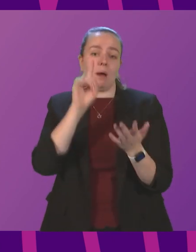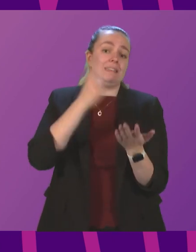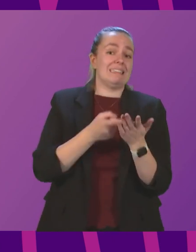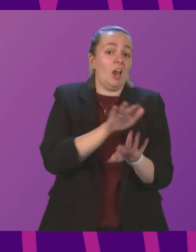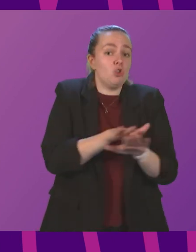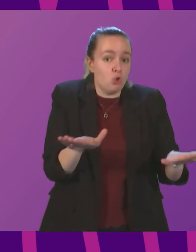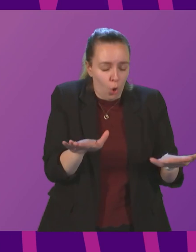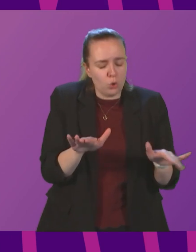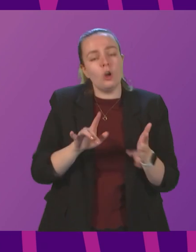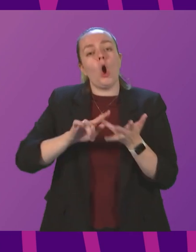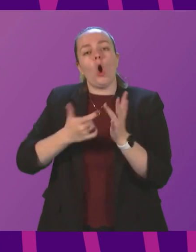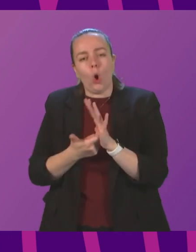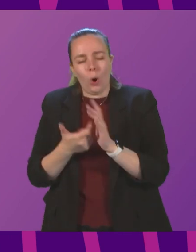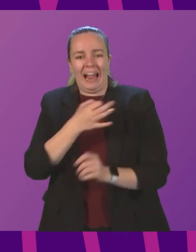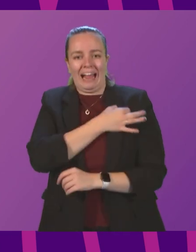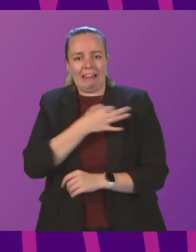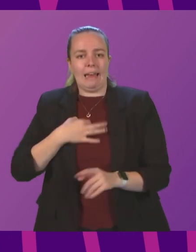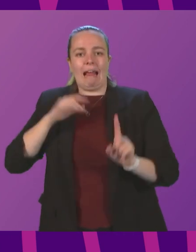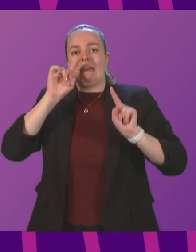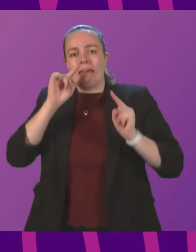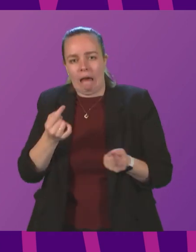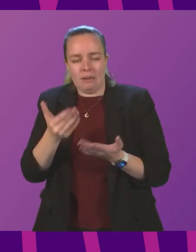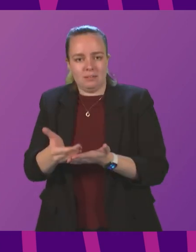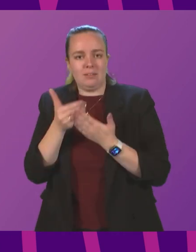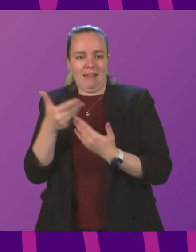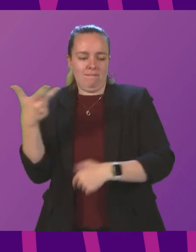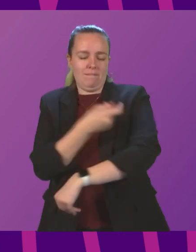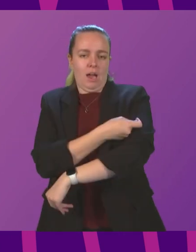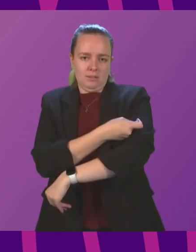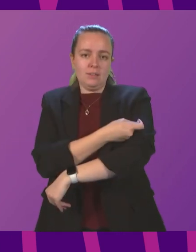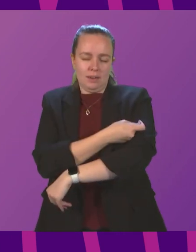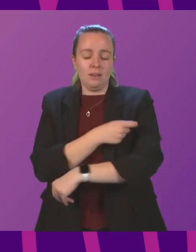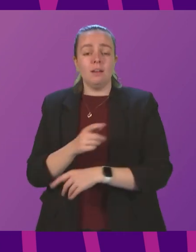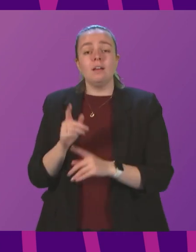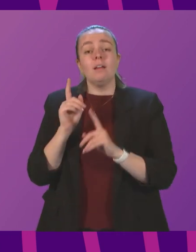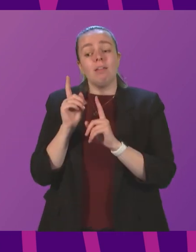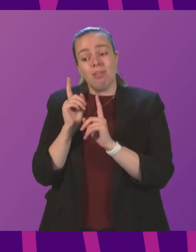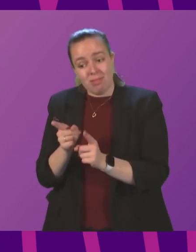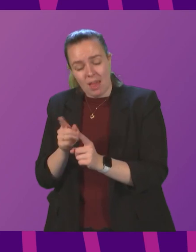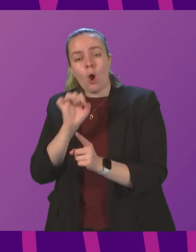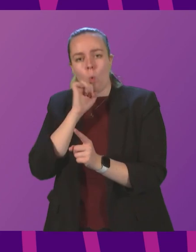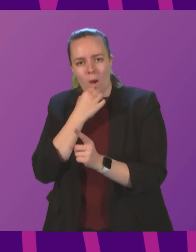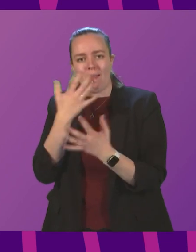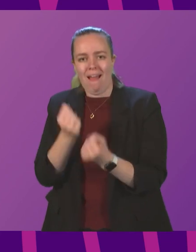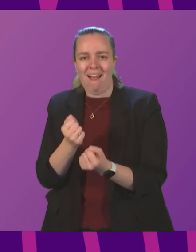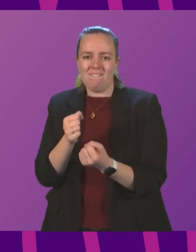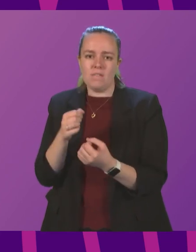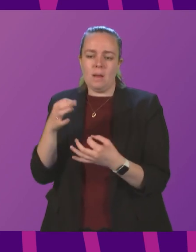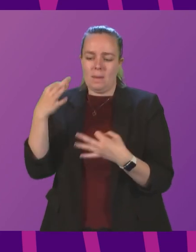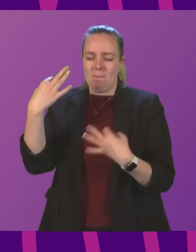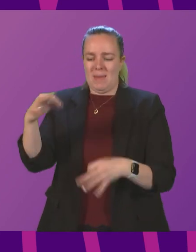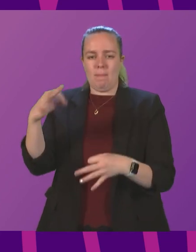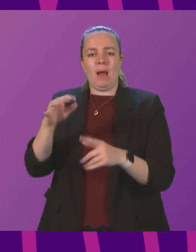or as clinically unable to safely receive the vaccine, in which cases they will receive a secure paper exemption